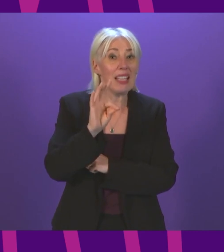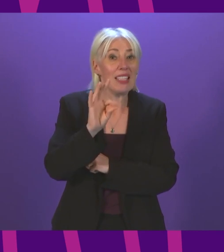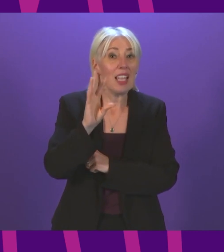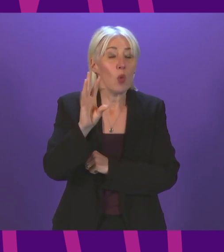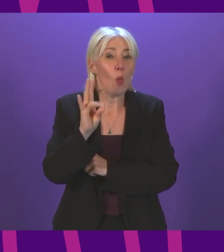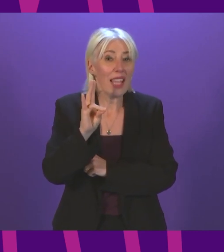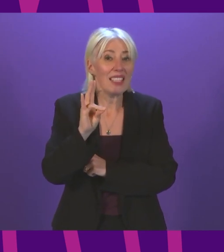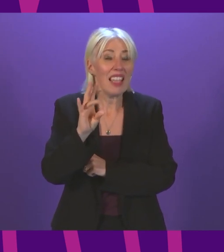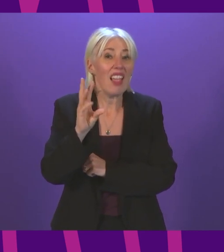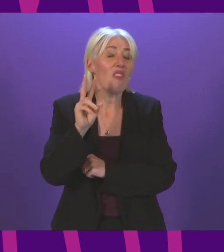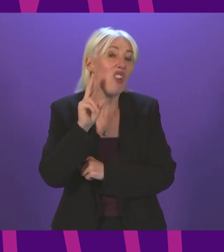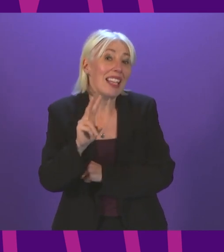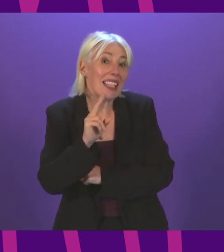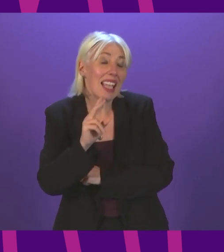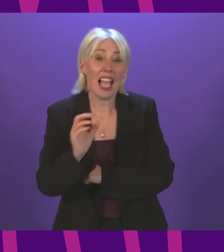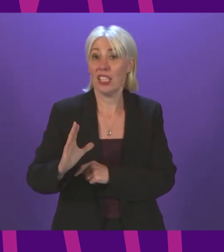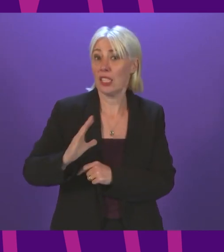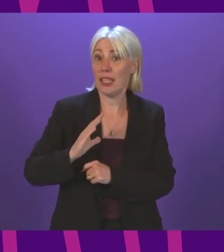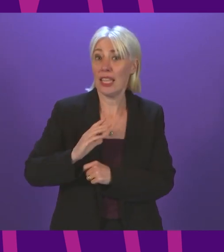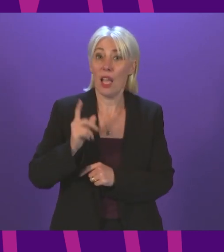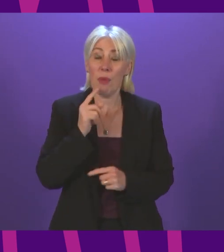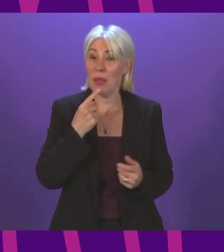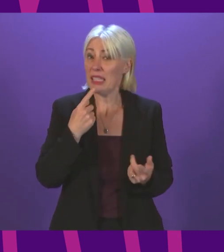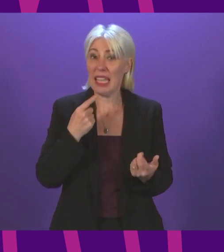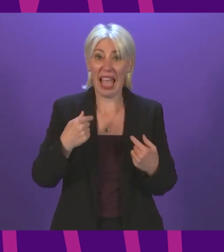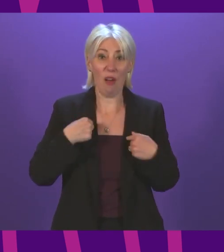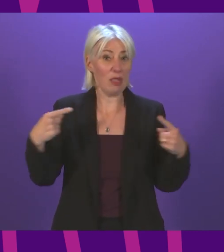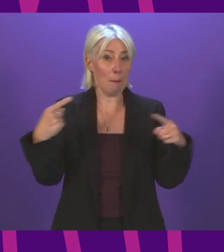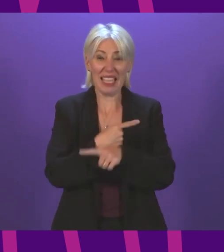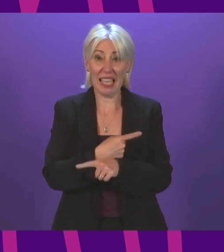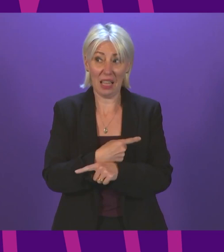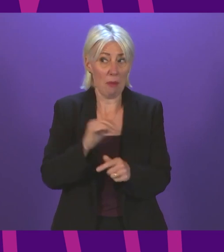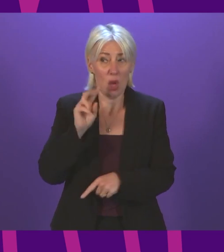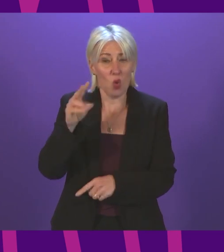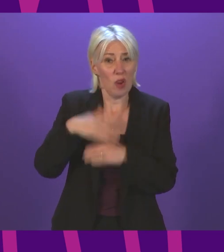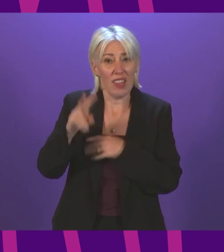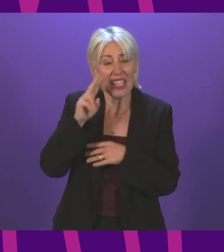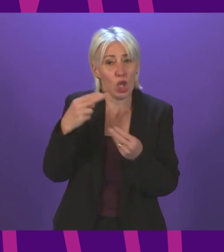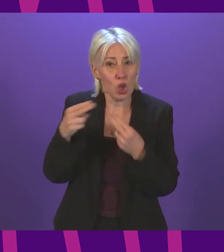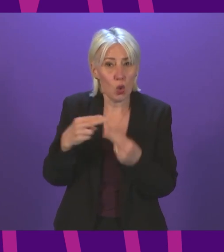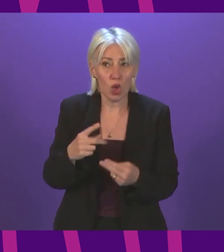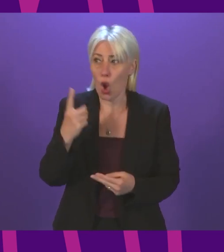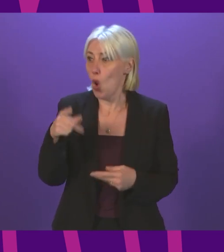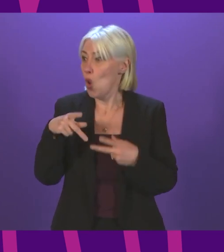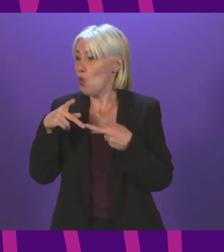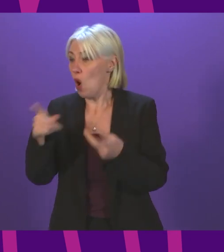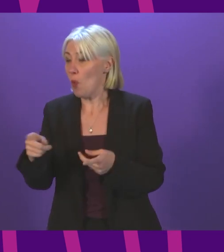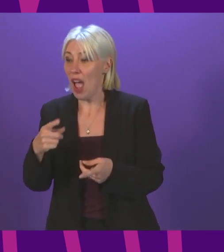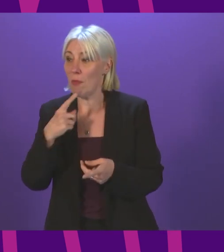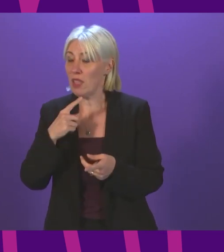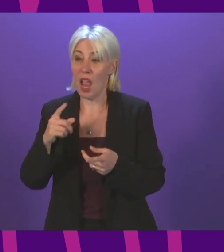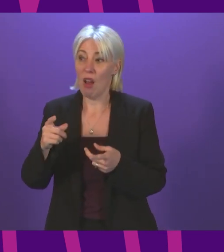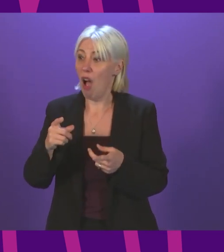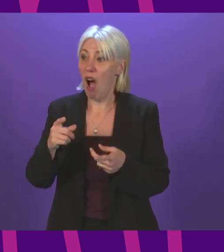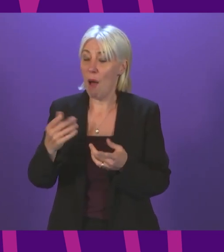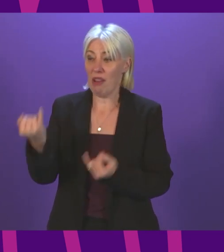So, somehow suggest I've been missing an action. I suspect she's probably just not watching the news. On one hand, I've been castigated for speaking to the media, on the other hand, being told not to